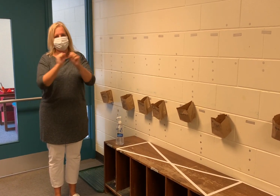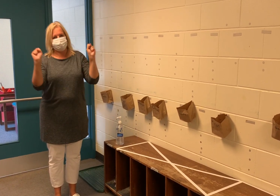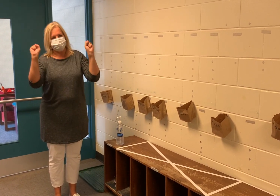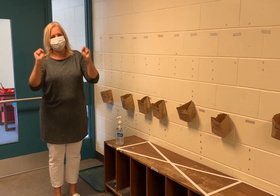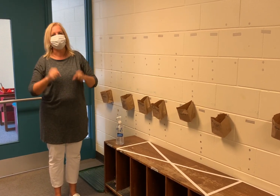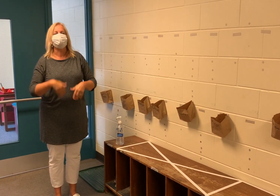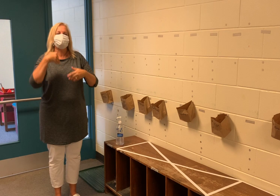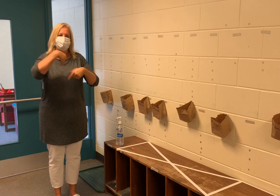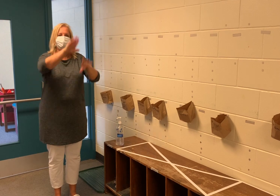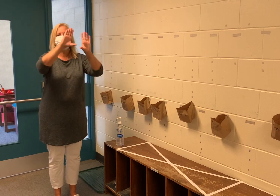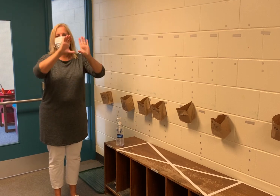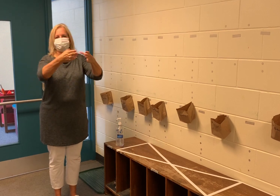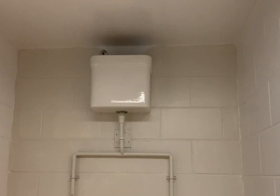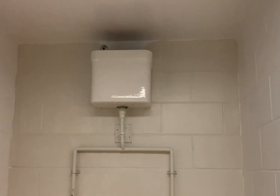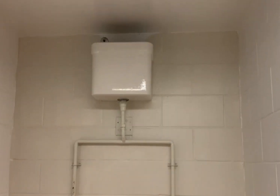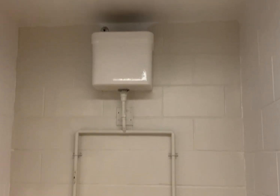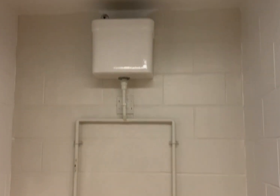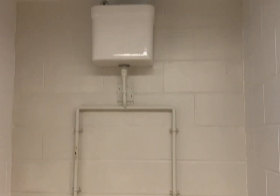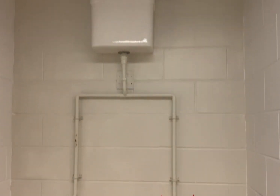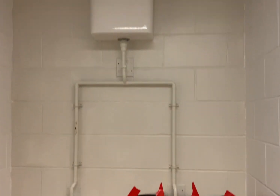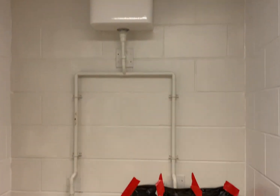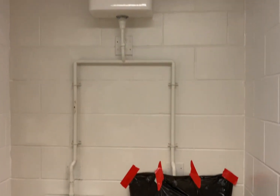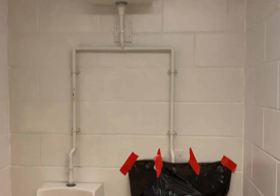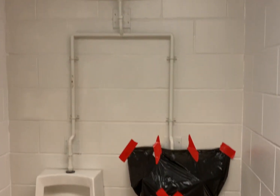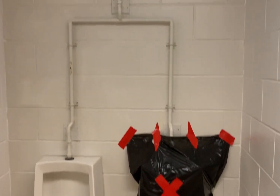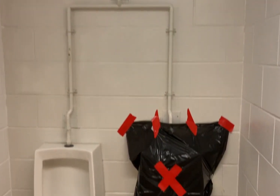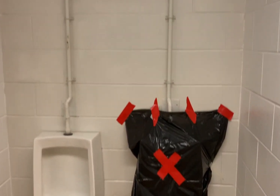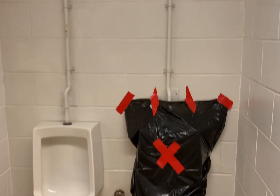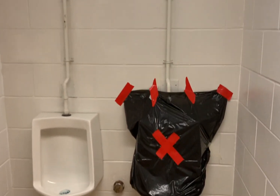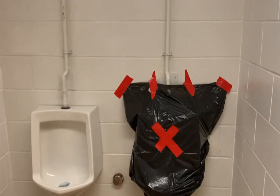This is to be sanitized and clean before going into class.